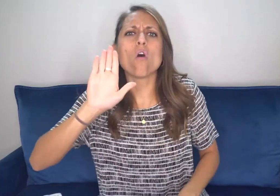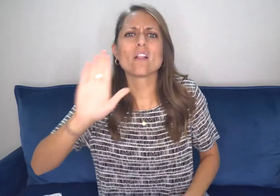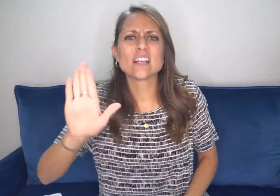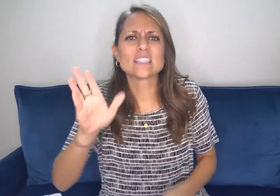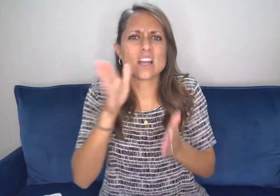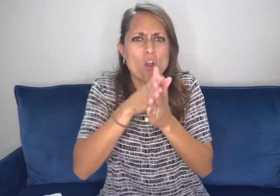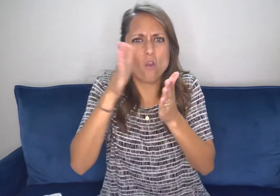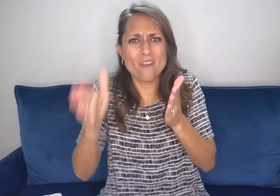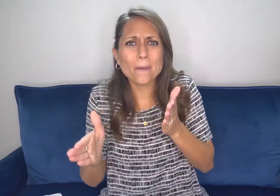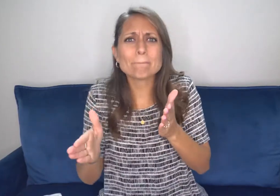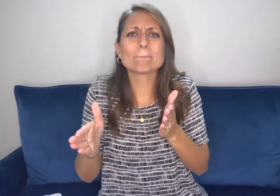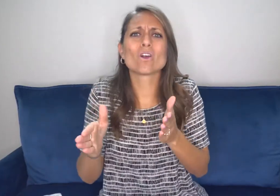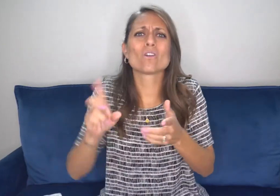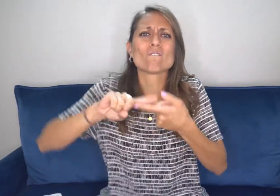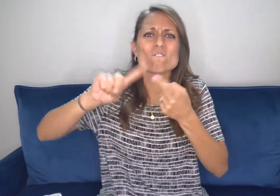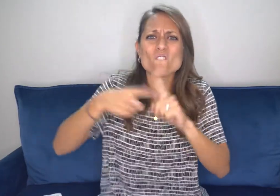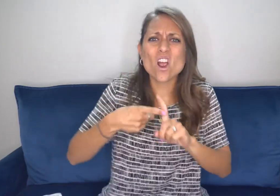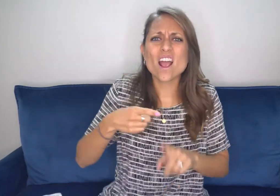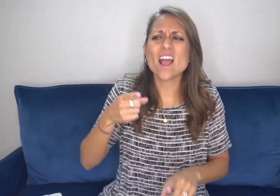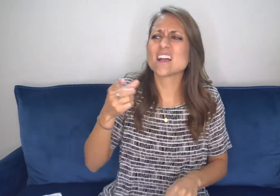found my lost sheep.